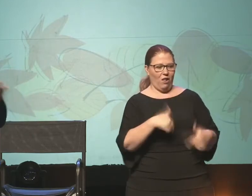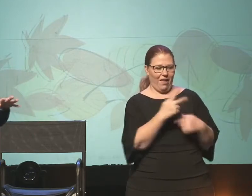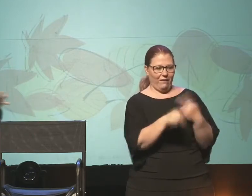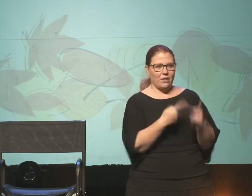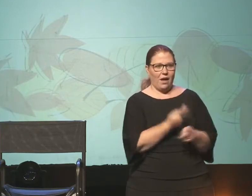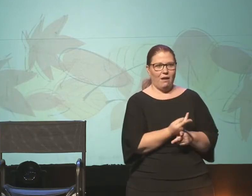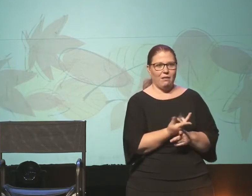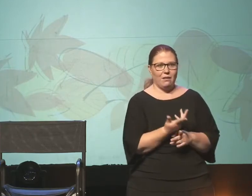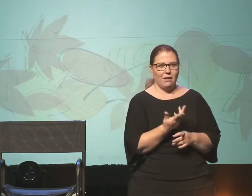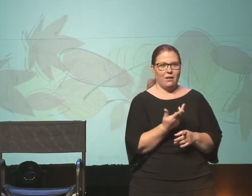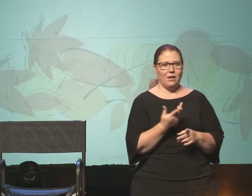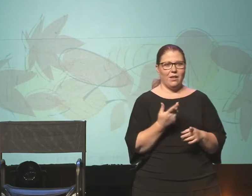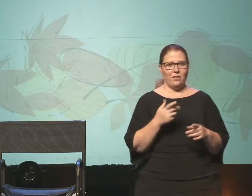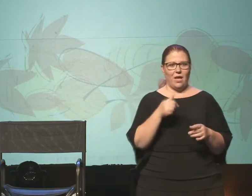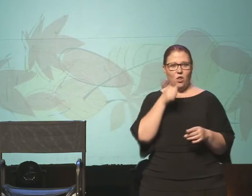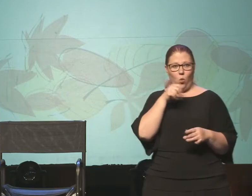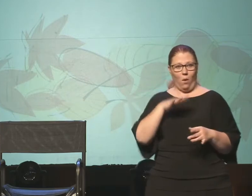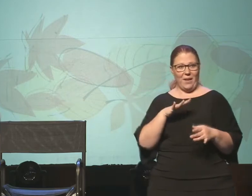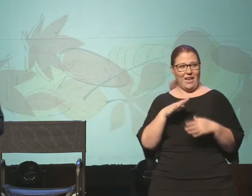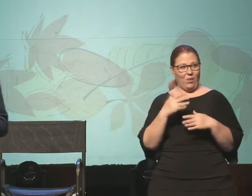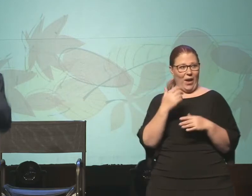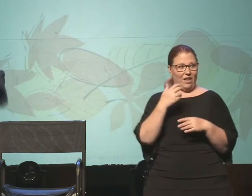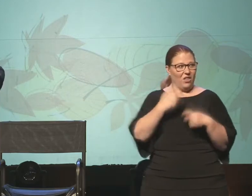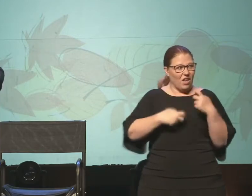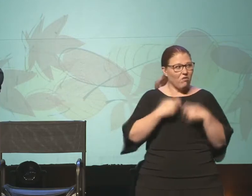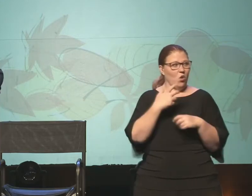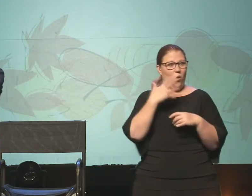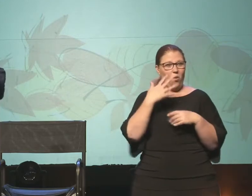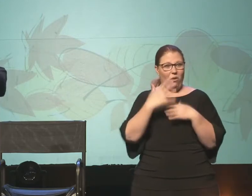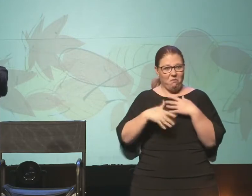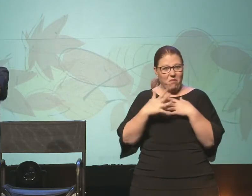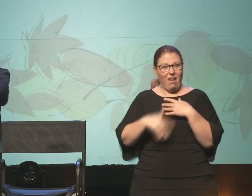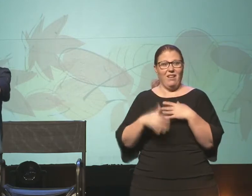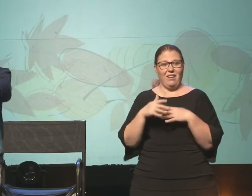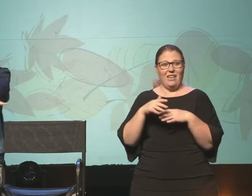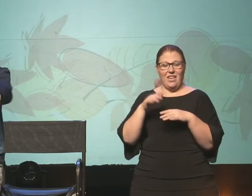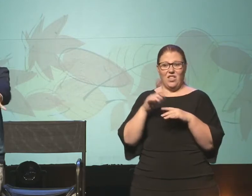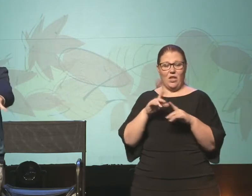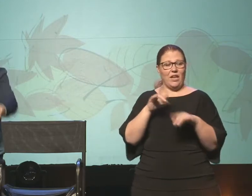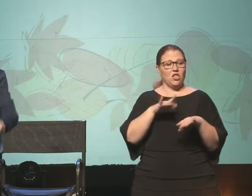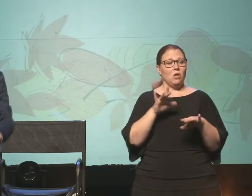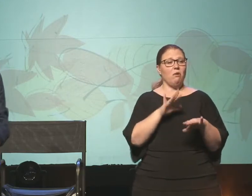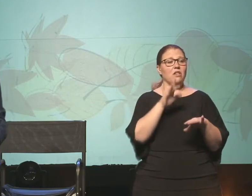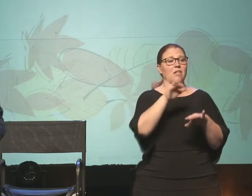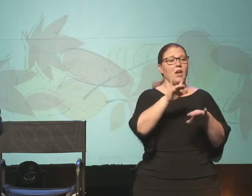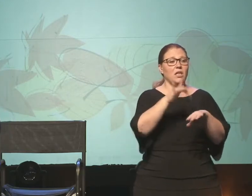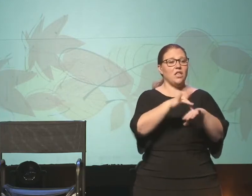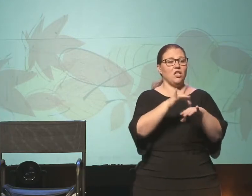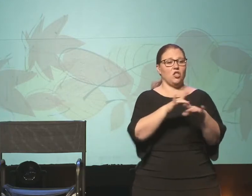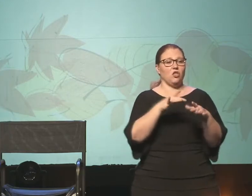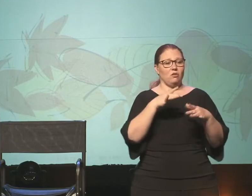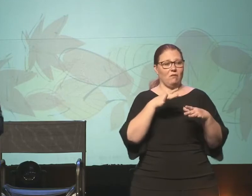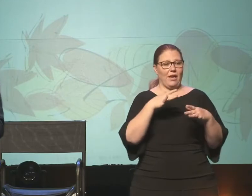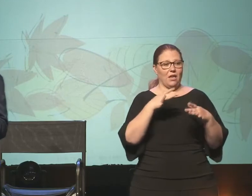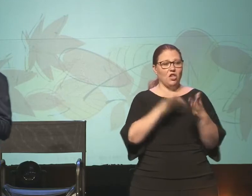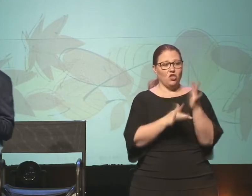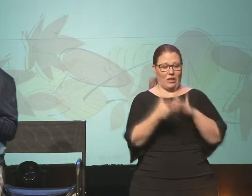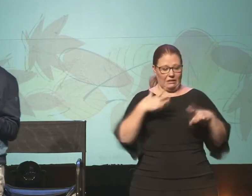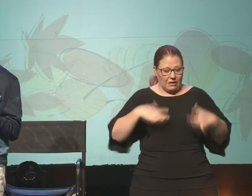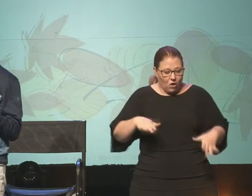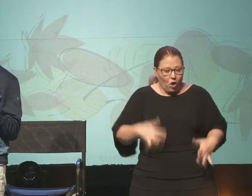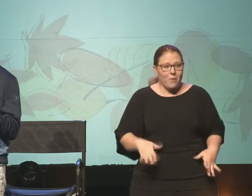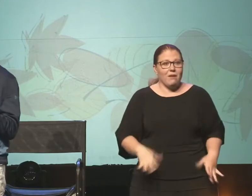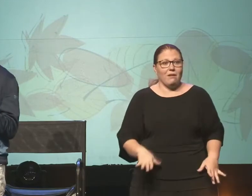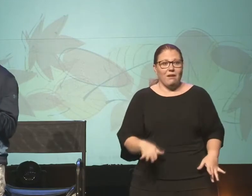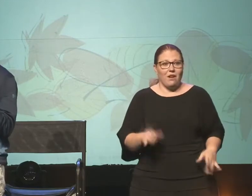And then there's the woman who's healed from the hemorrhage, if you're familiar with that story, who reaches out and touches the hem of Jesus' garment. And in that moment, all of a